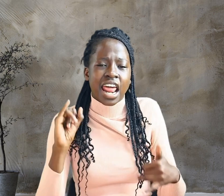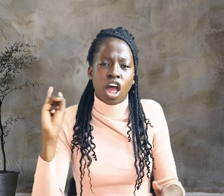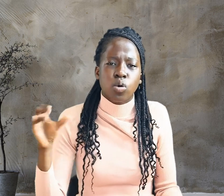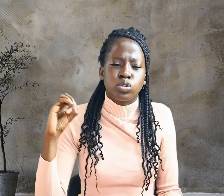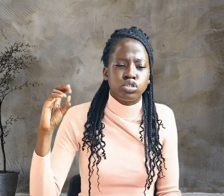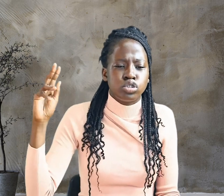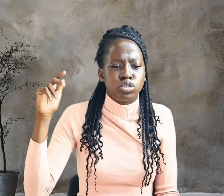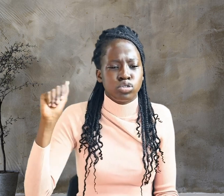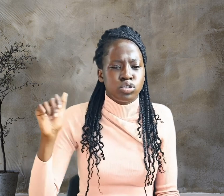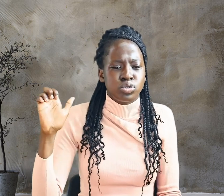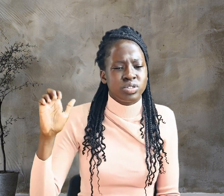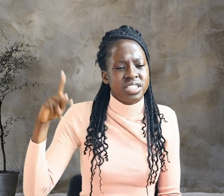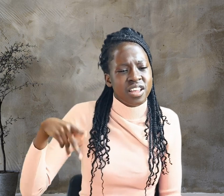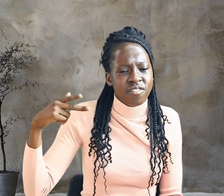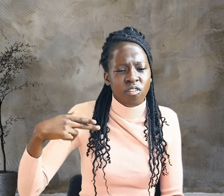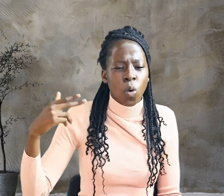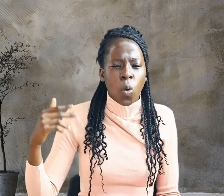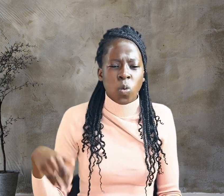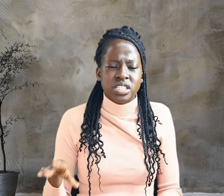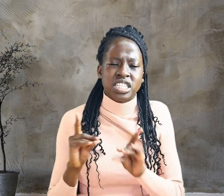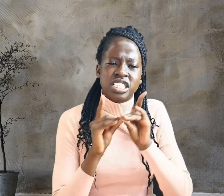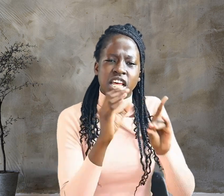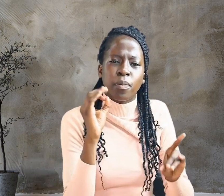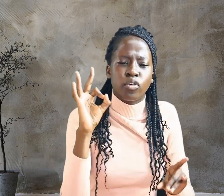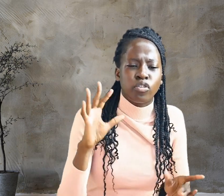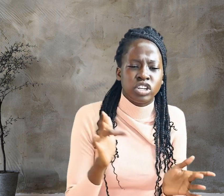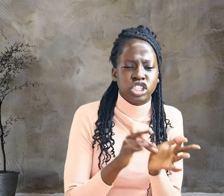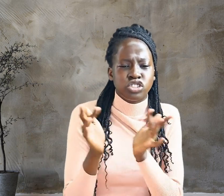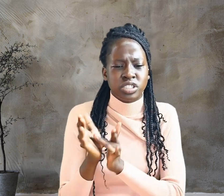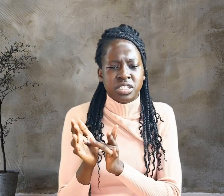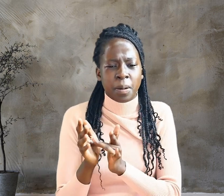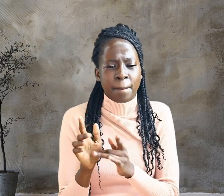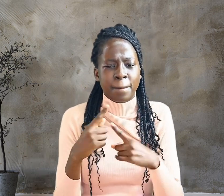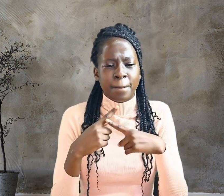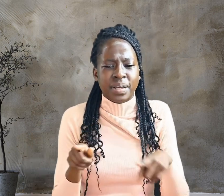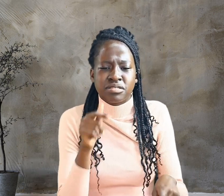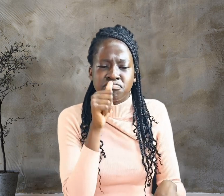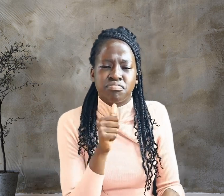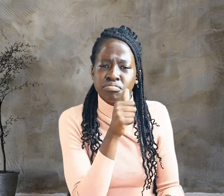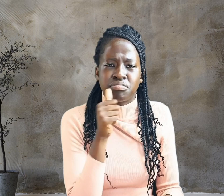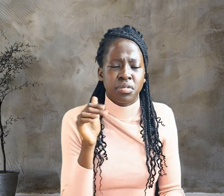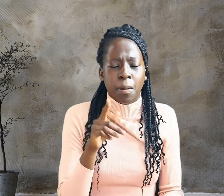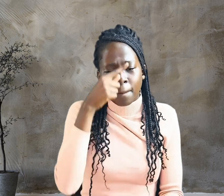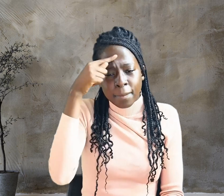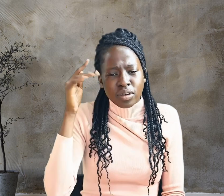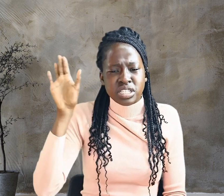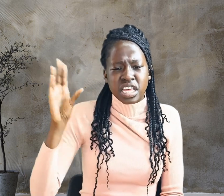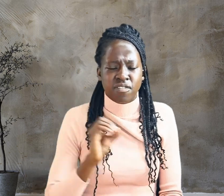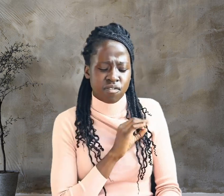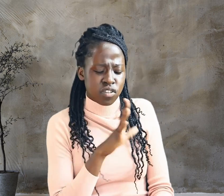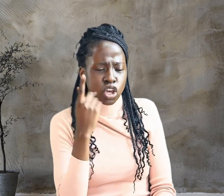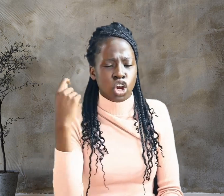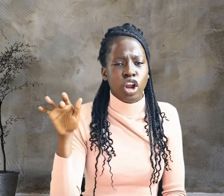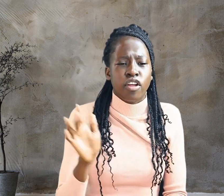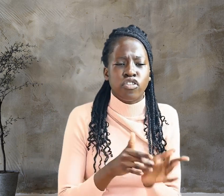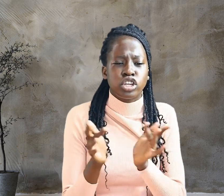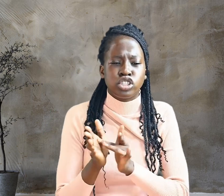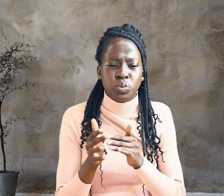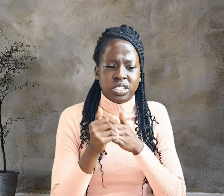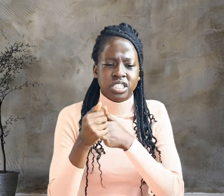secretly because he feared the Jewish leaders. With Pilate's permission, he came and took